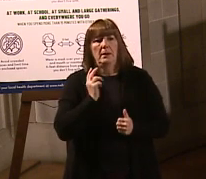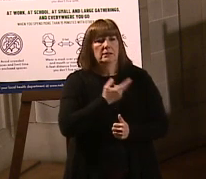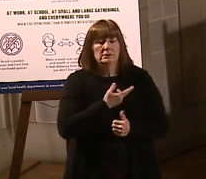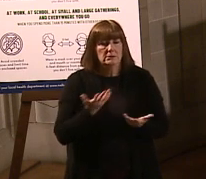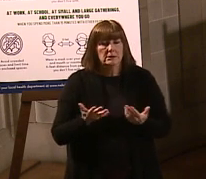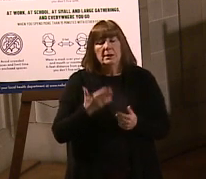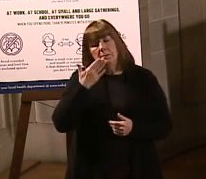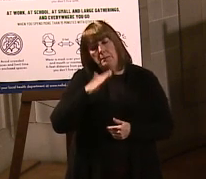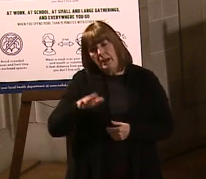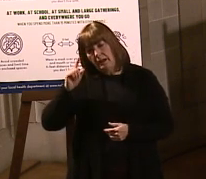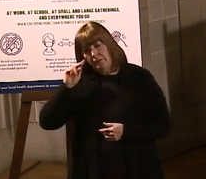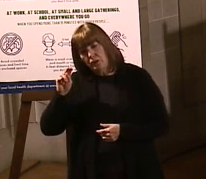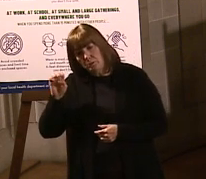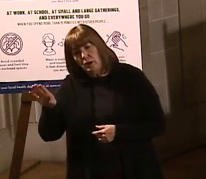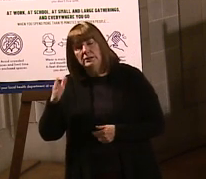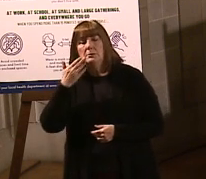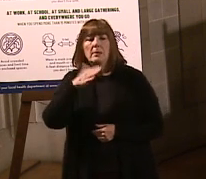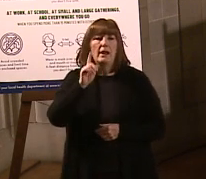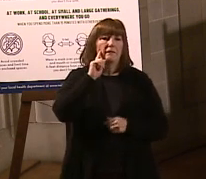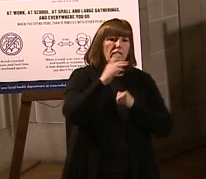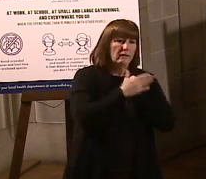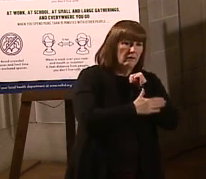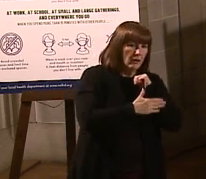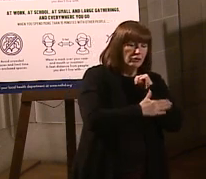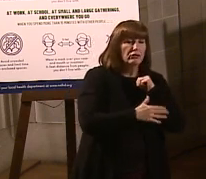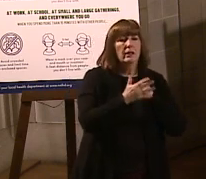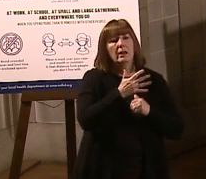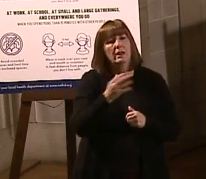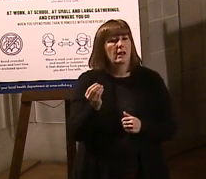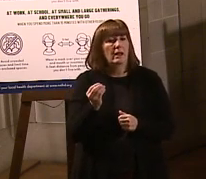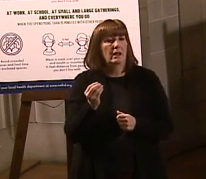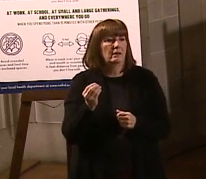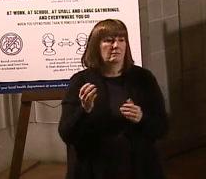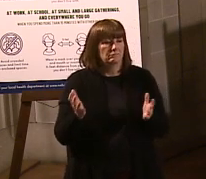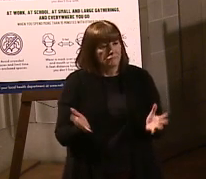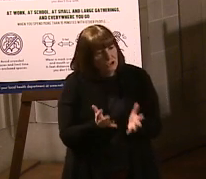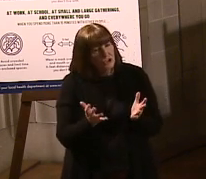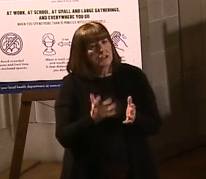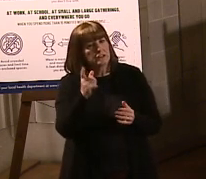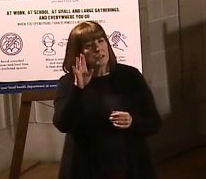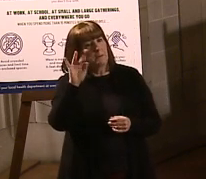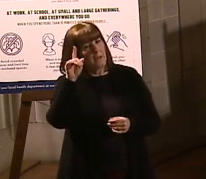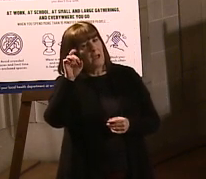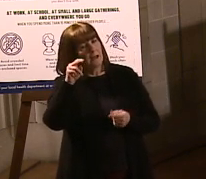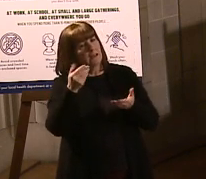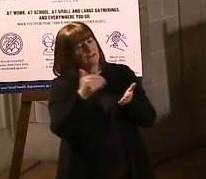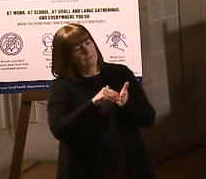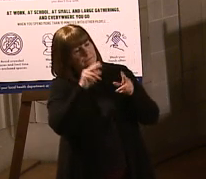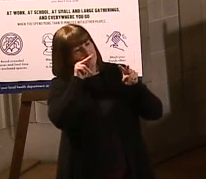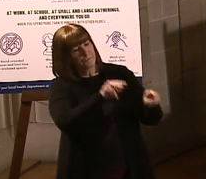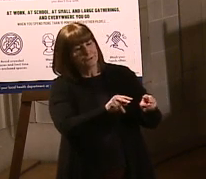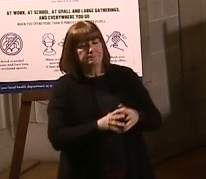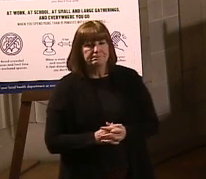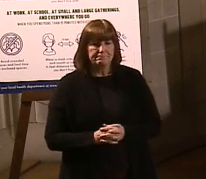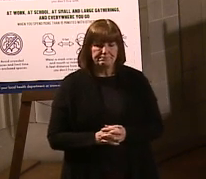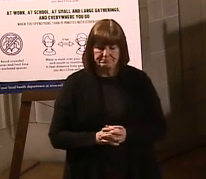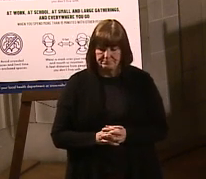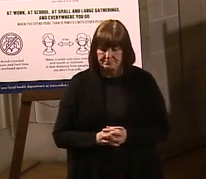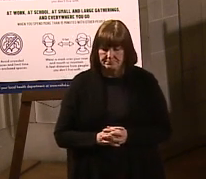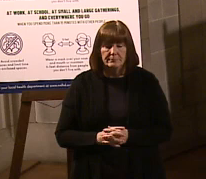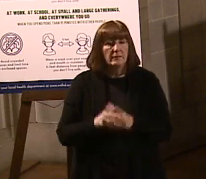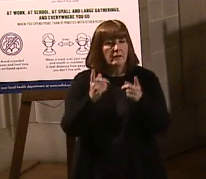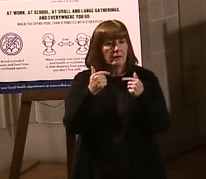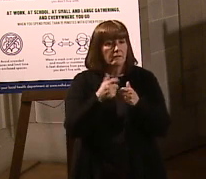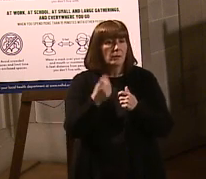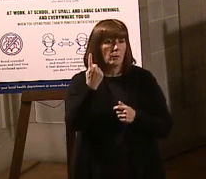Nebraska. It's bad for our country. And certainly would encourage the Biden administration to really look at the Keystone Pipeline again. And obviously it's